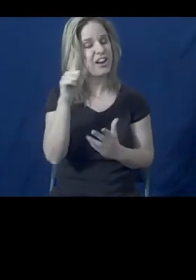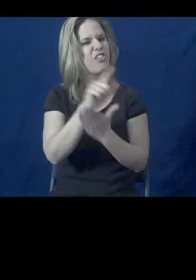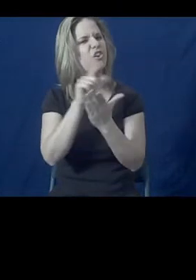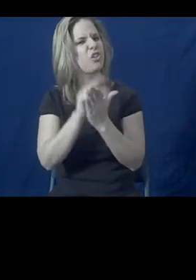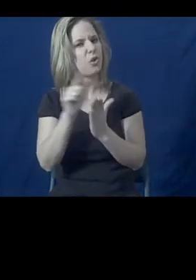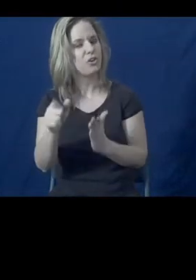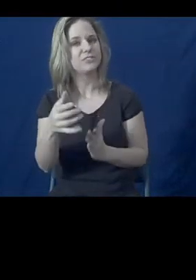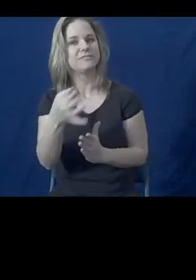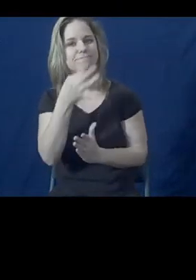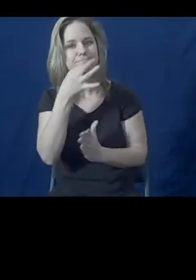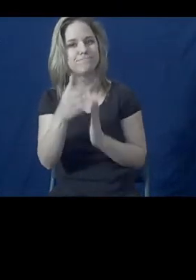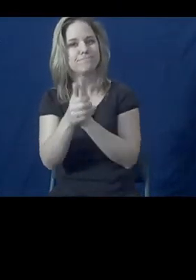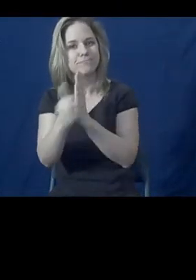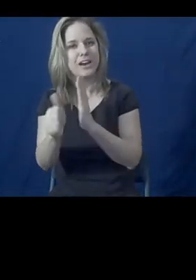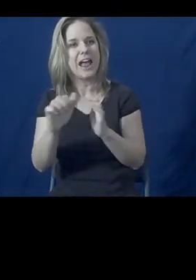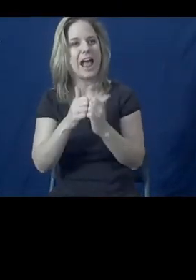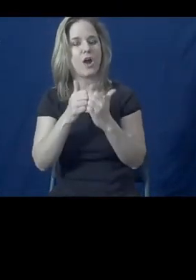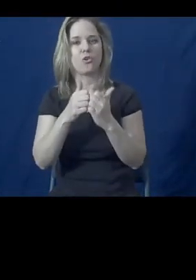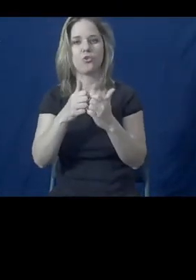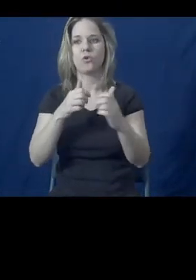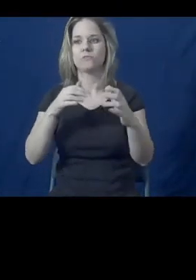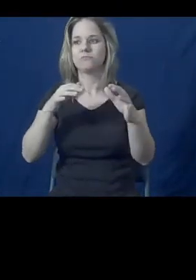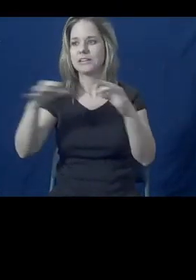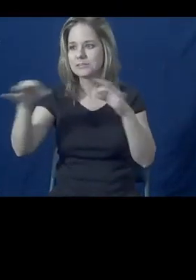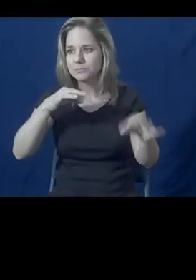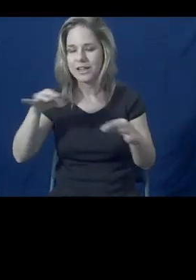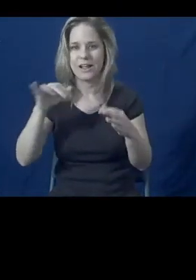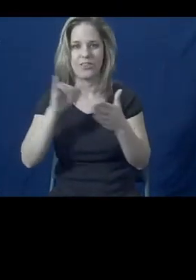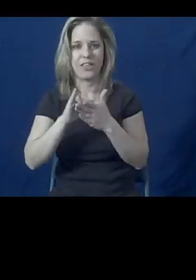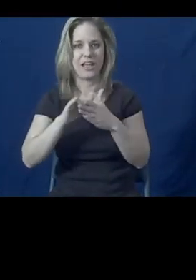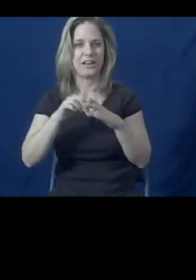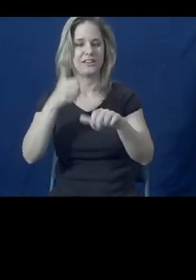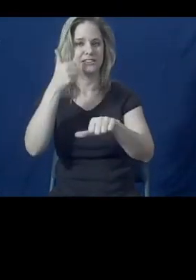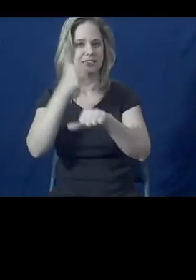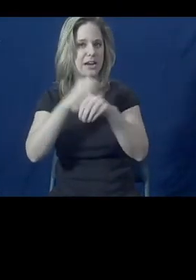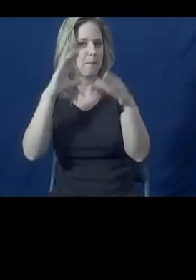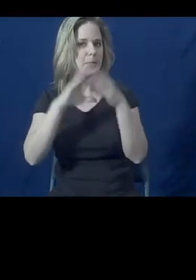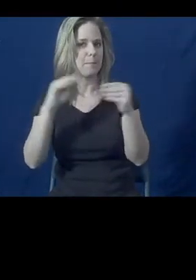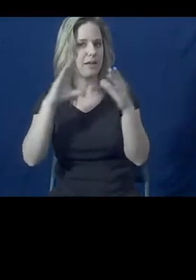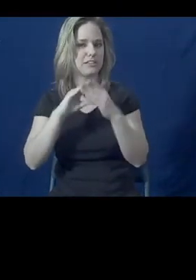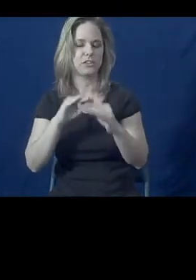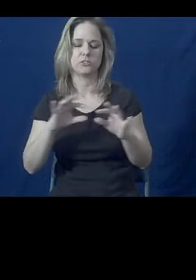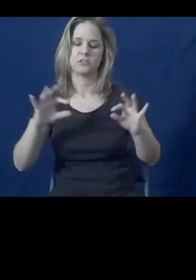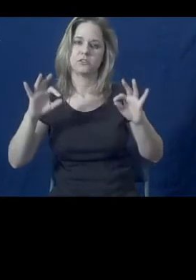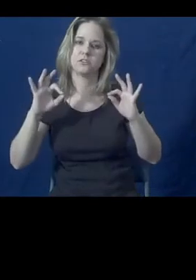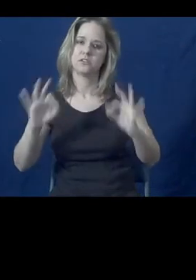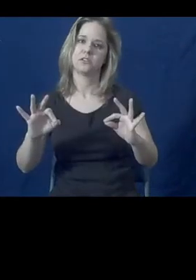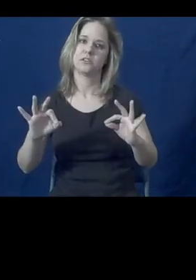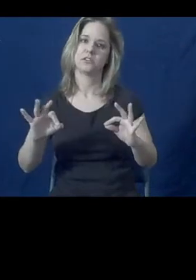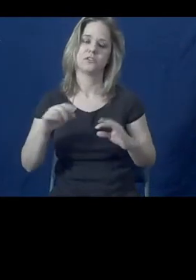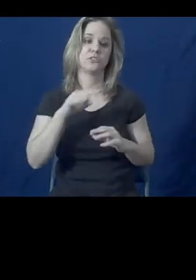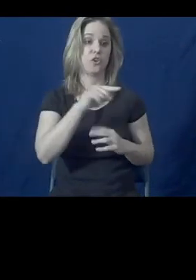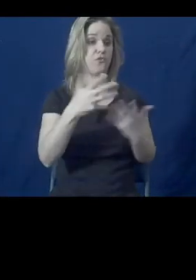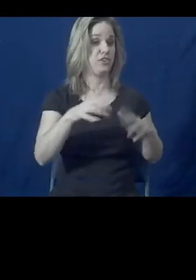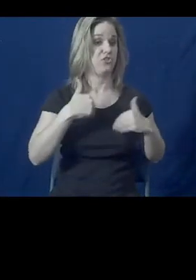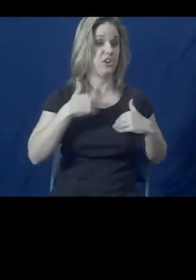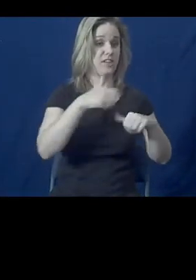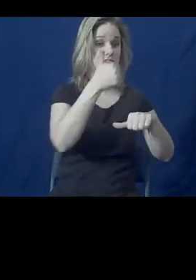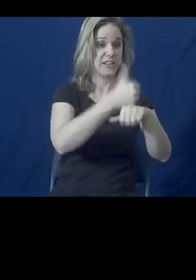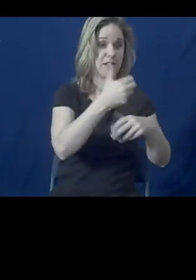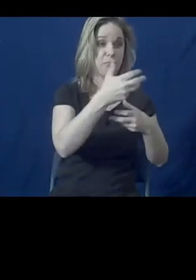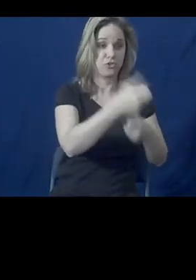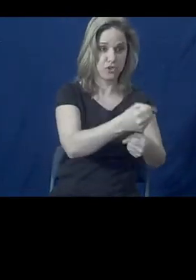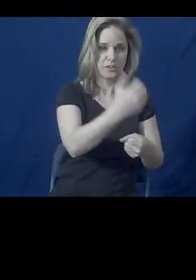communicate messaging is really beneficial when combined with the trust and knowledge and